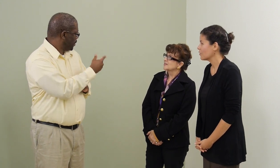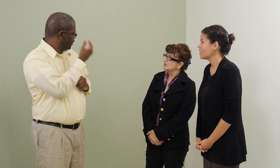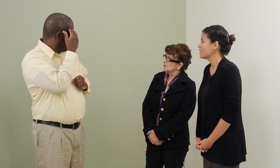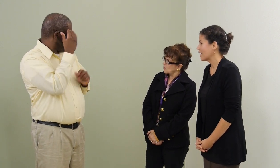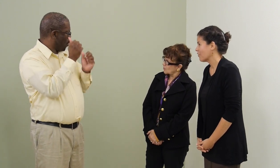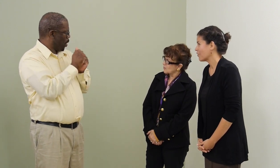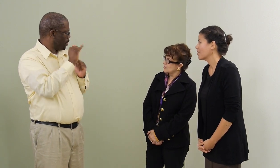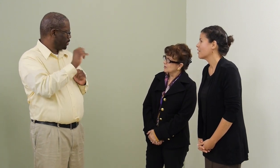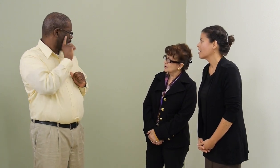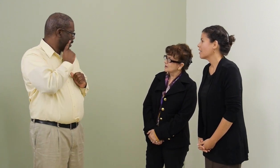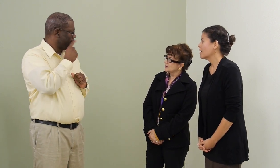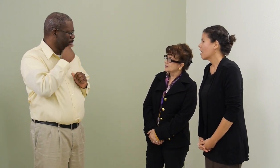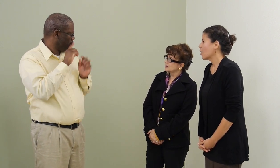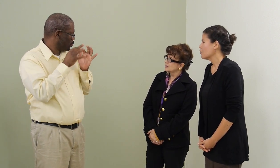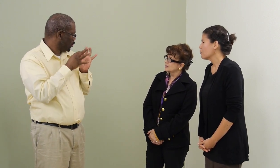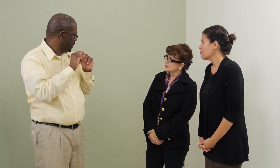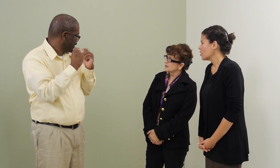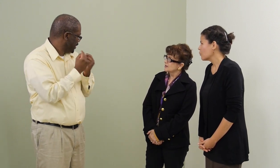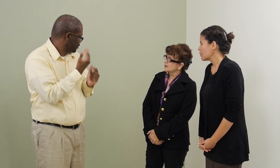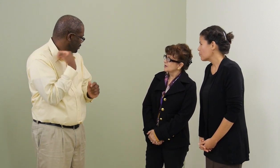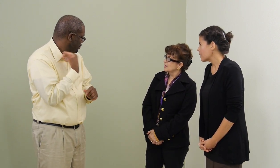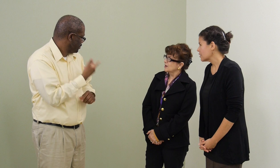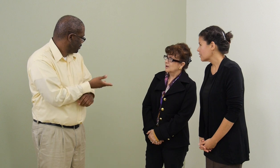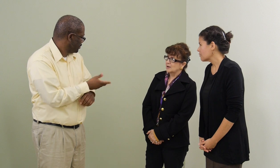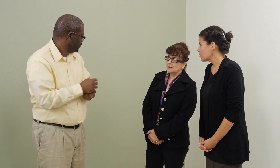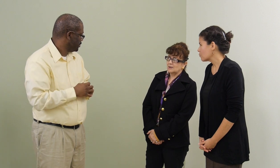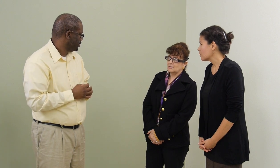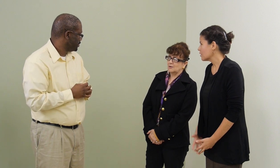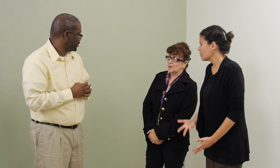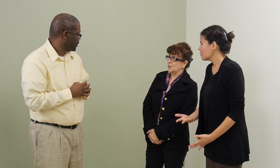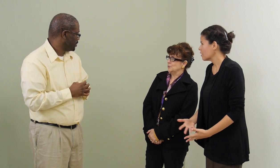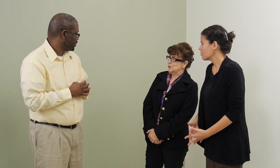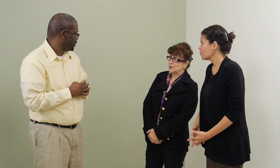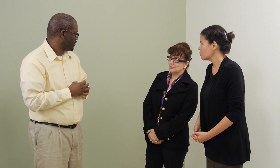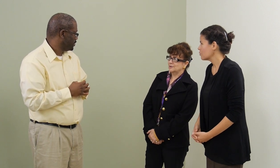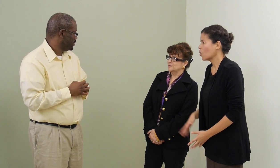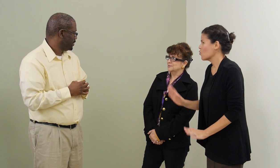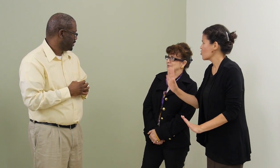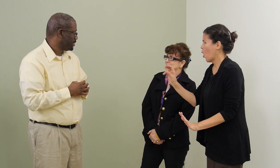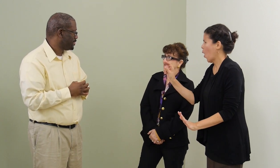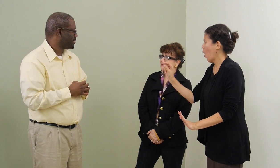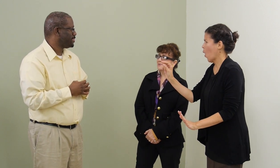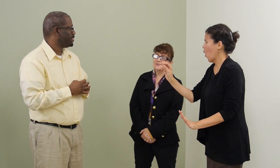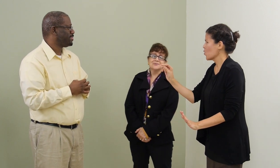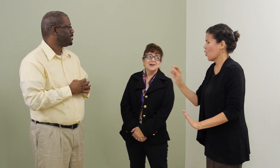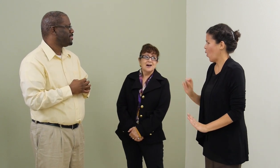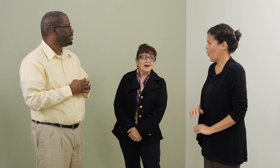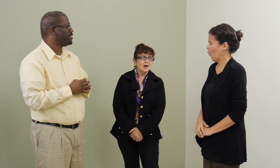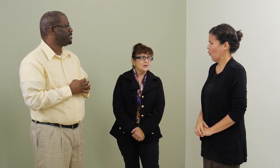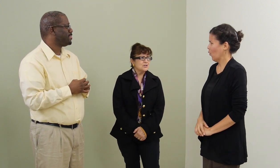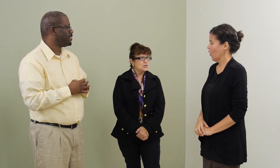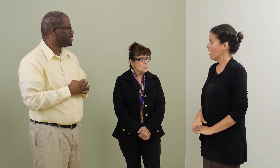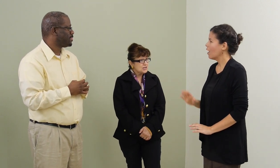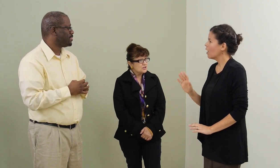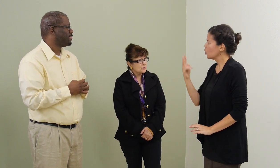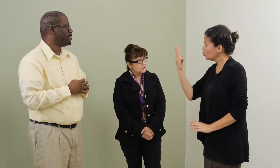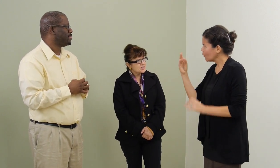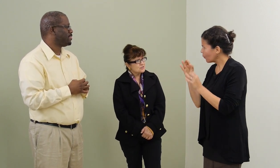hearing together. Are you familiar with the process of interpreting? Oh, no. No, no, no. Two interpreters,